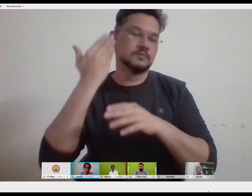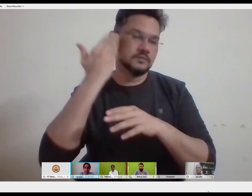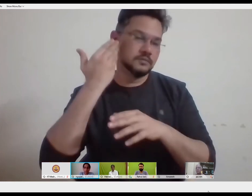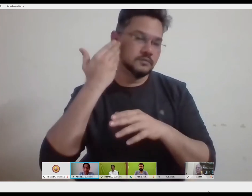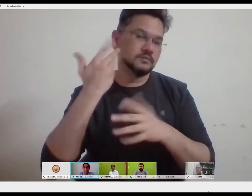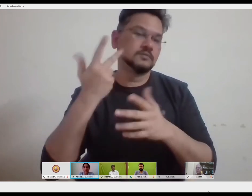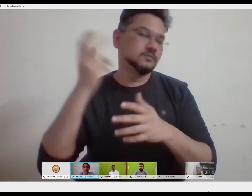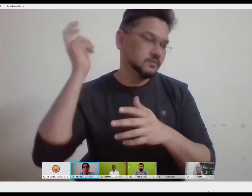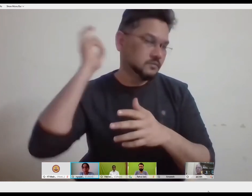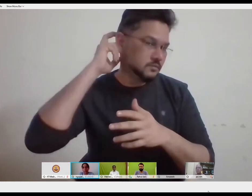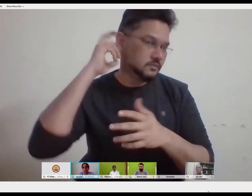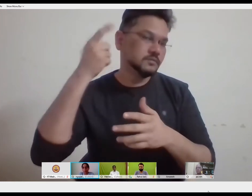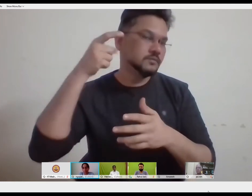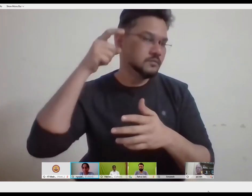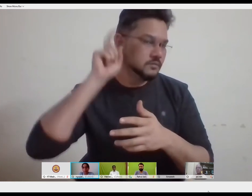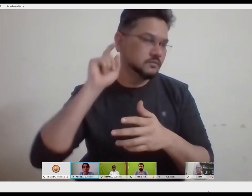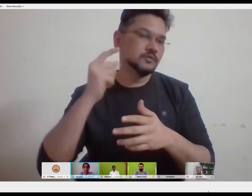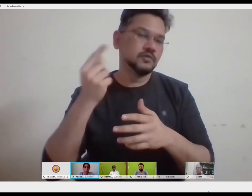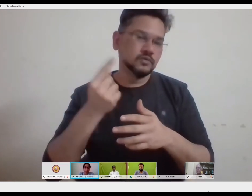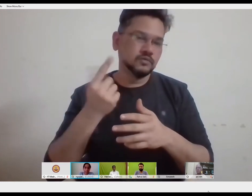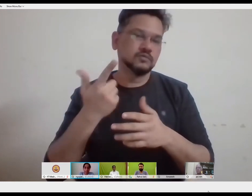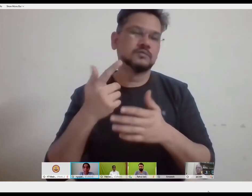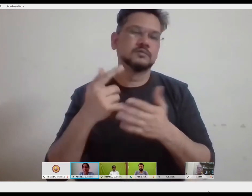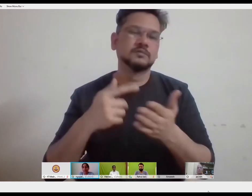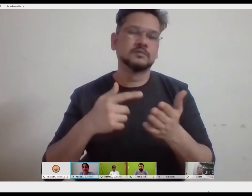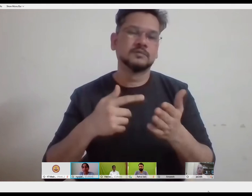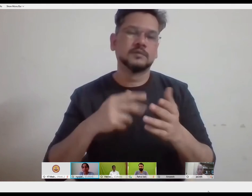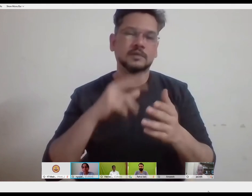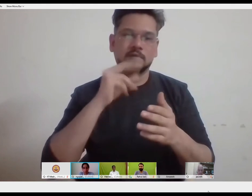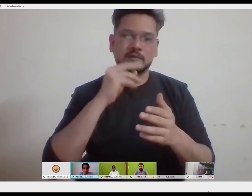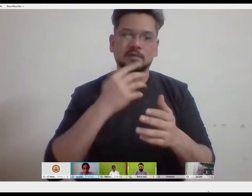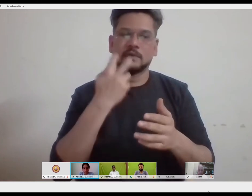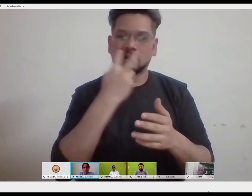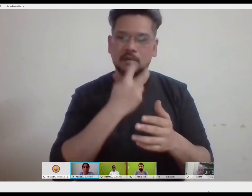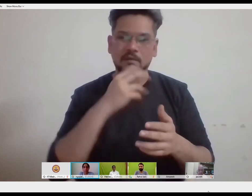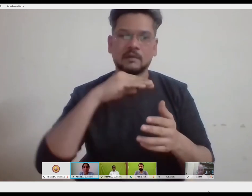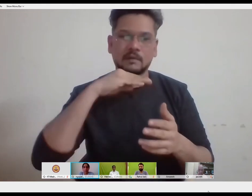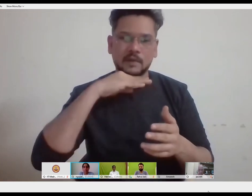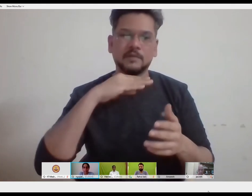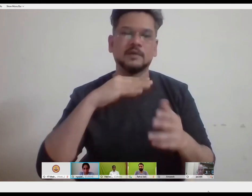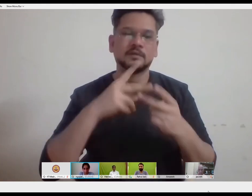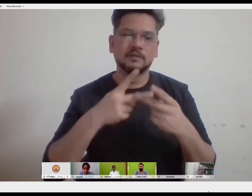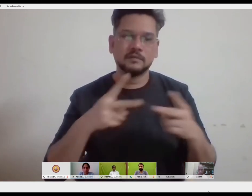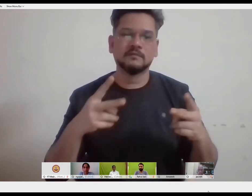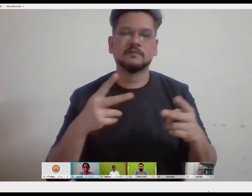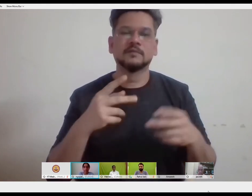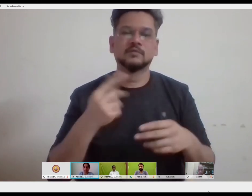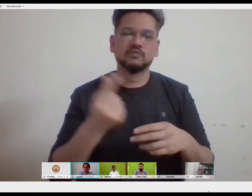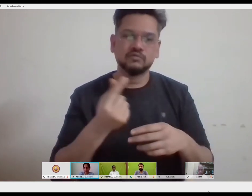implants, along with therapies for speaking, and hearing is given. And that is the